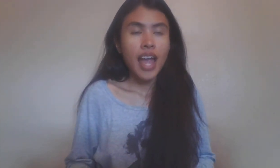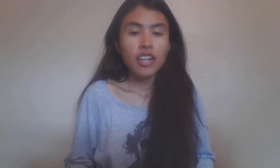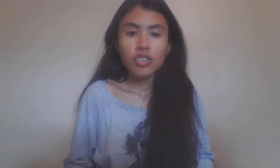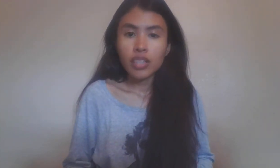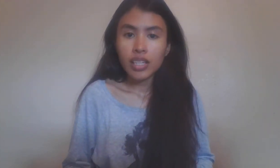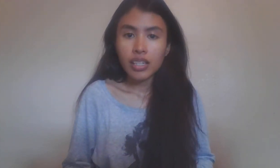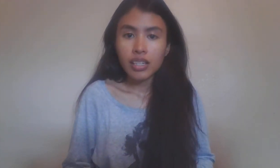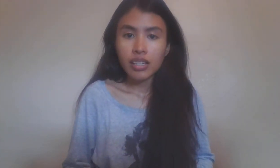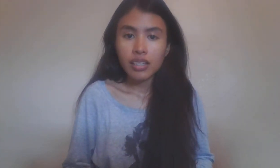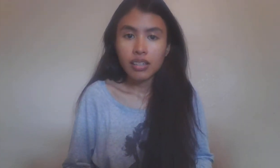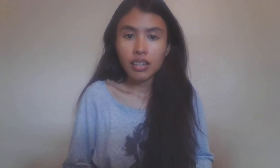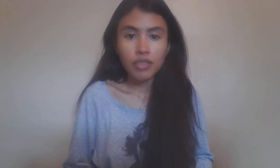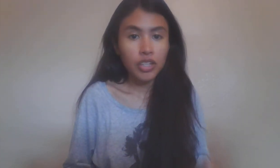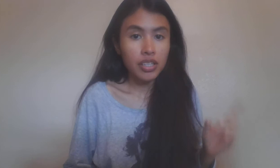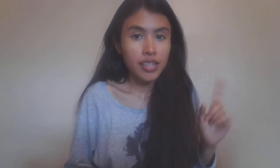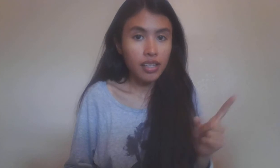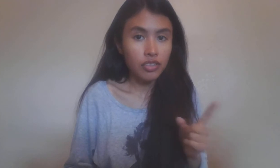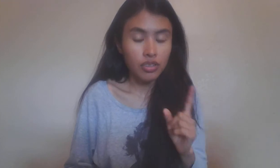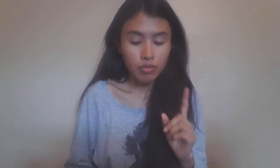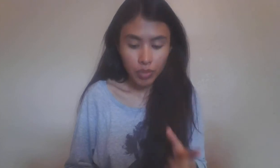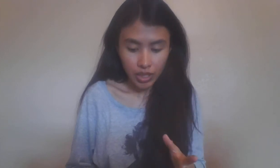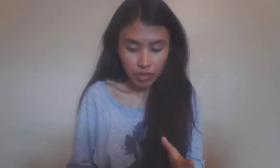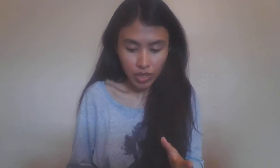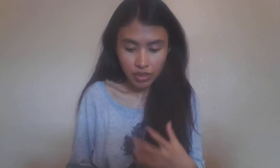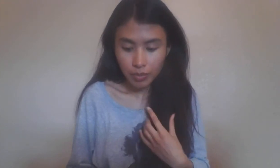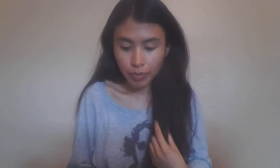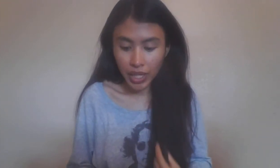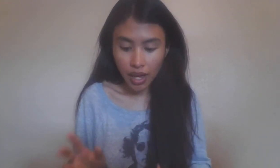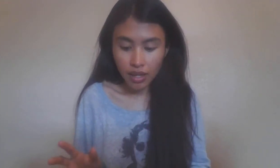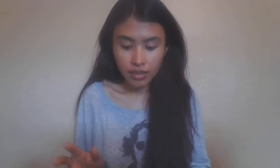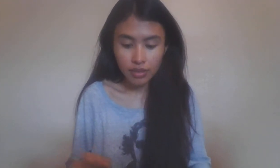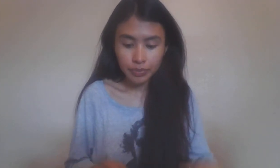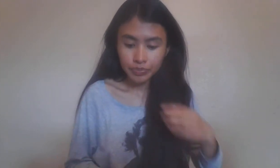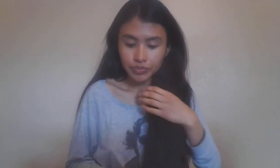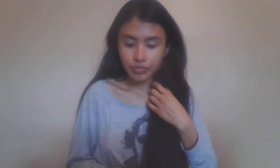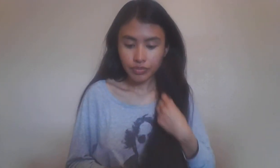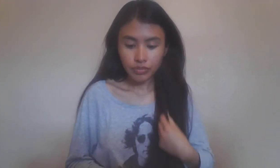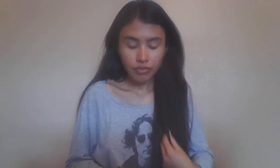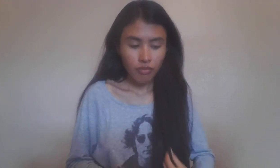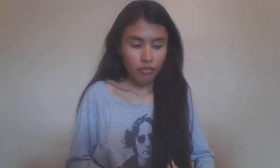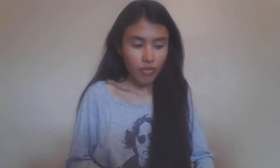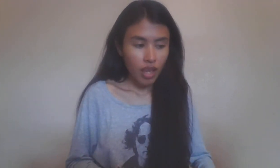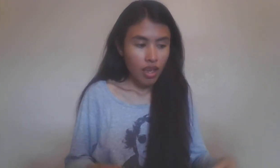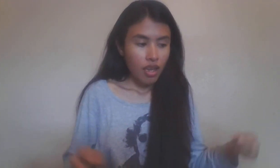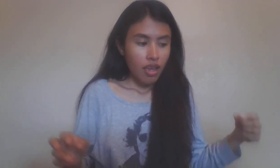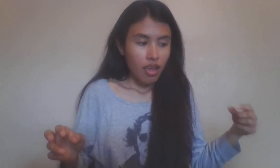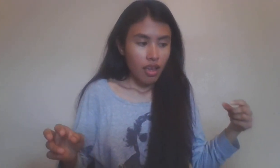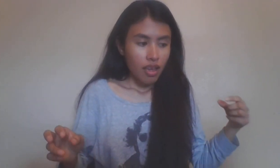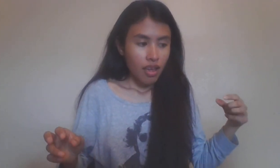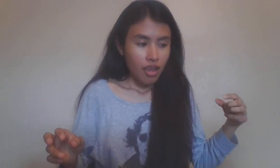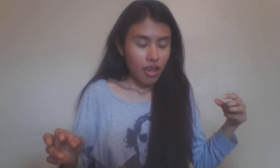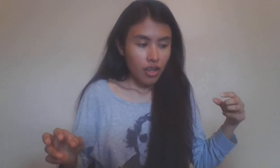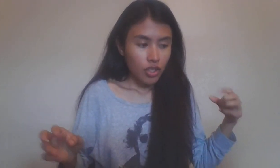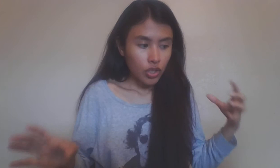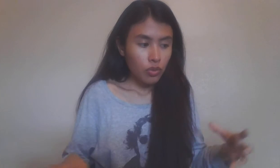actually a very intelligent placement because you